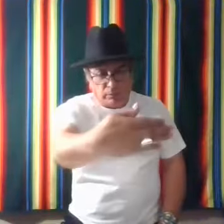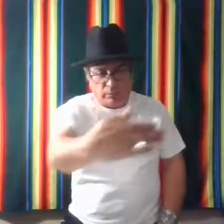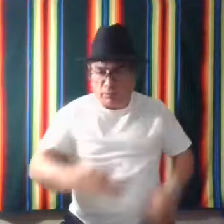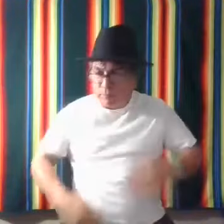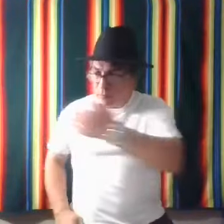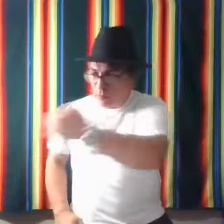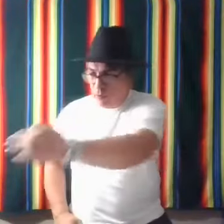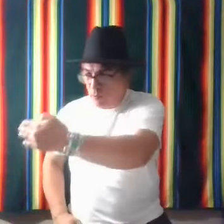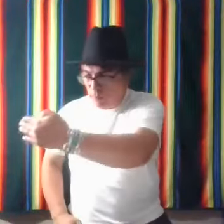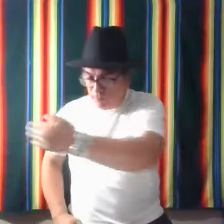No.